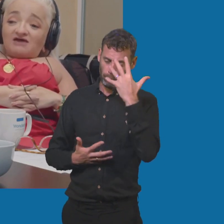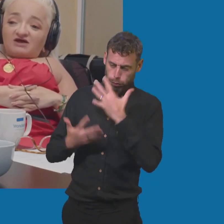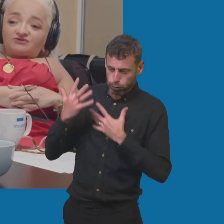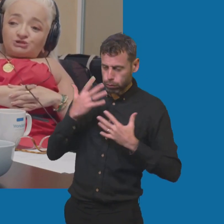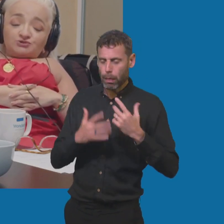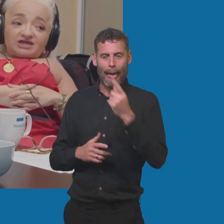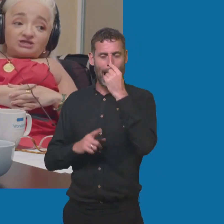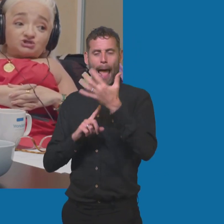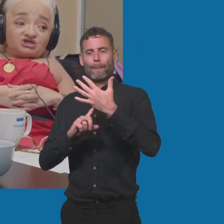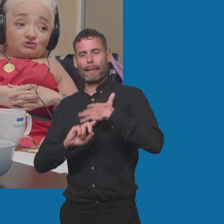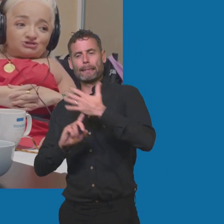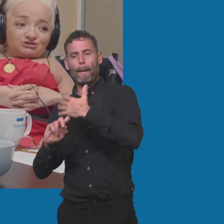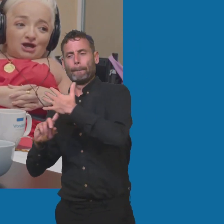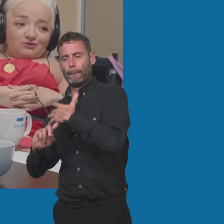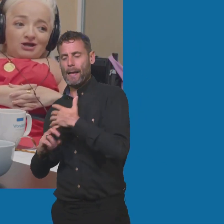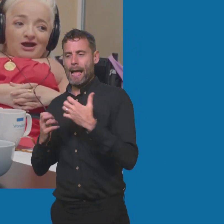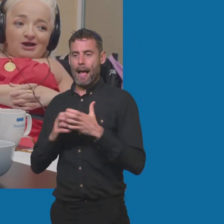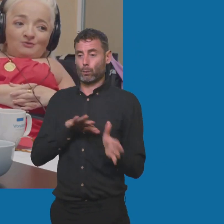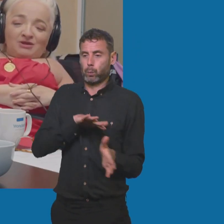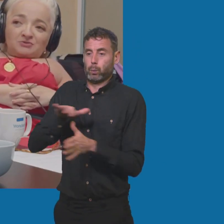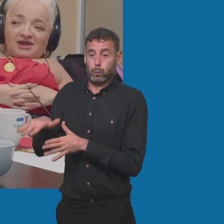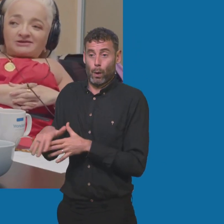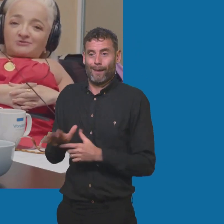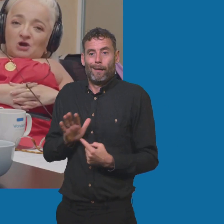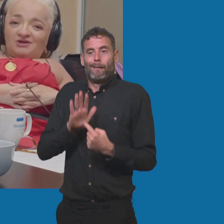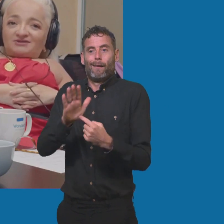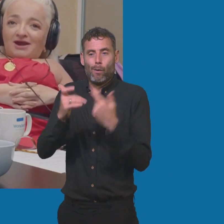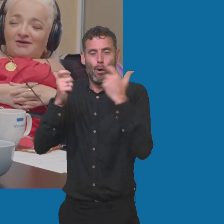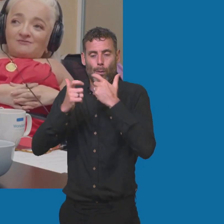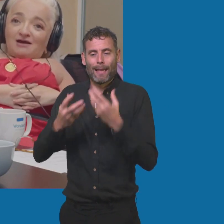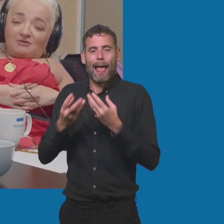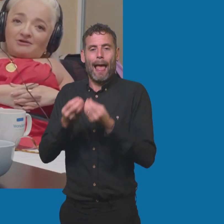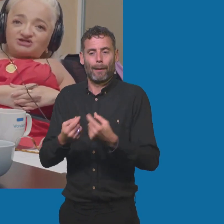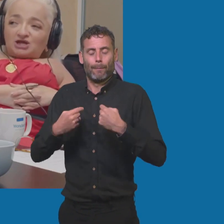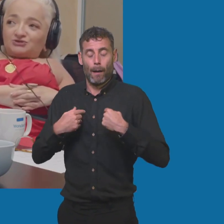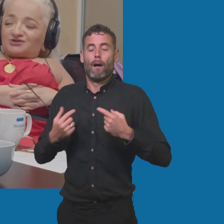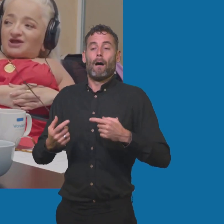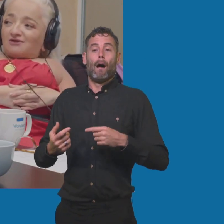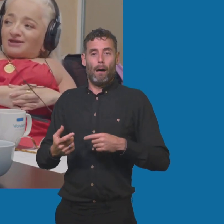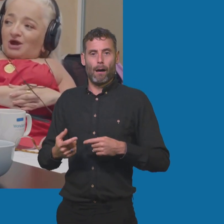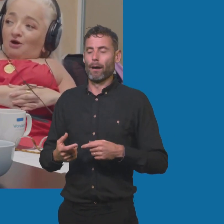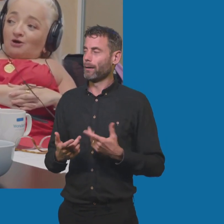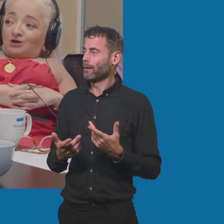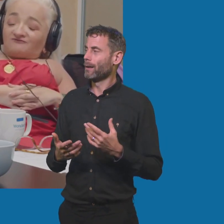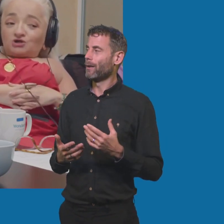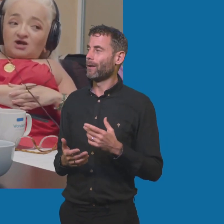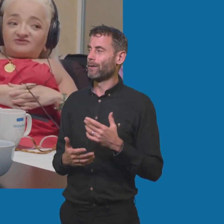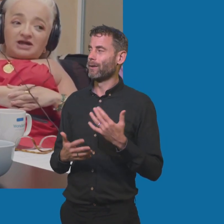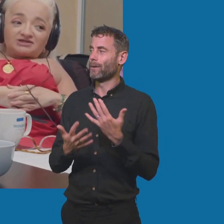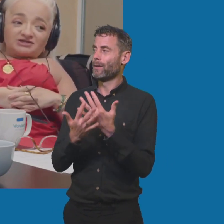and I've definitely used it as a shield, you know, where people make comments about I'm a power chair user and they go, oh, you know, I've got a driving